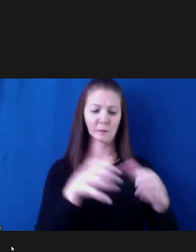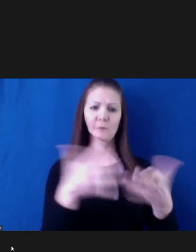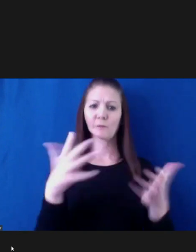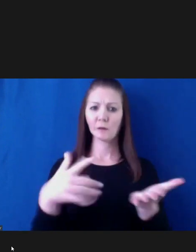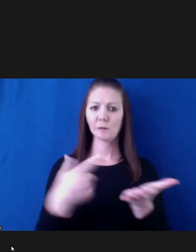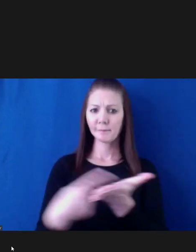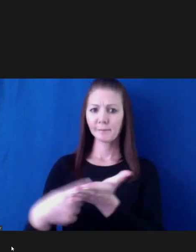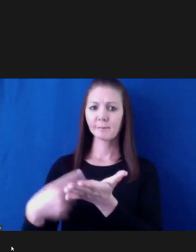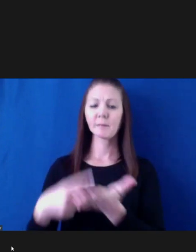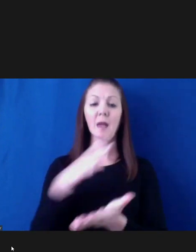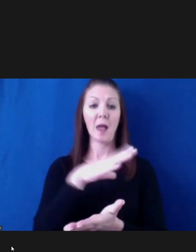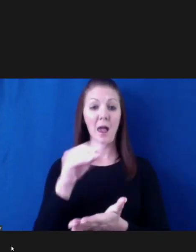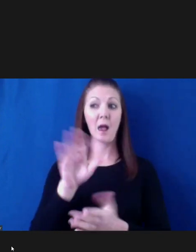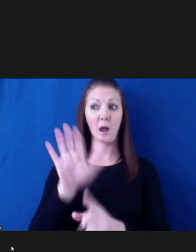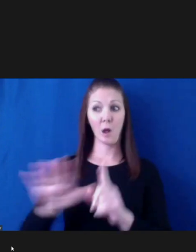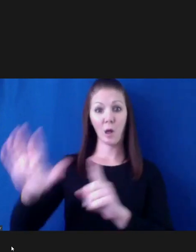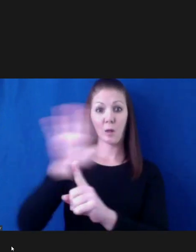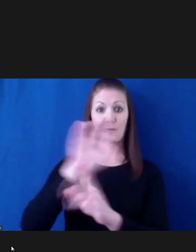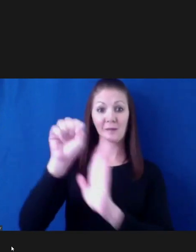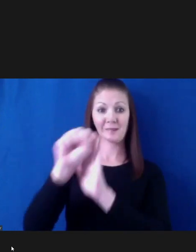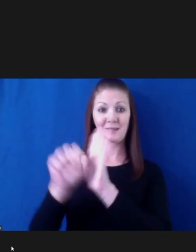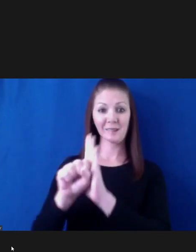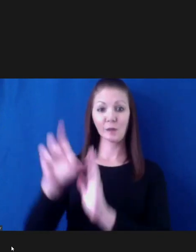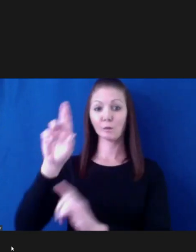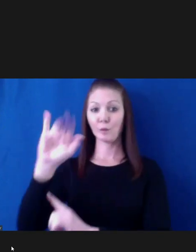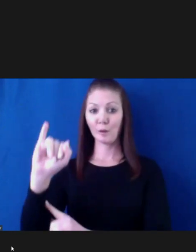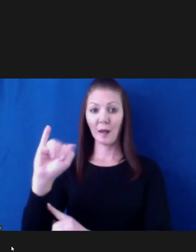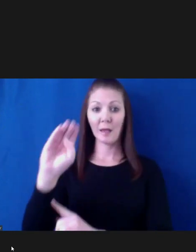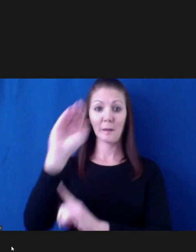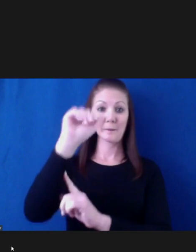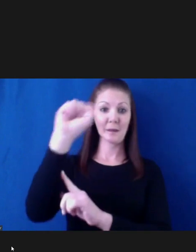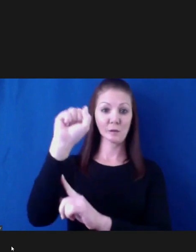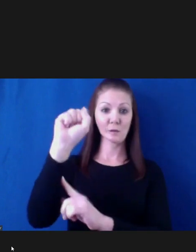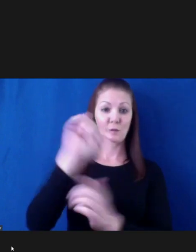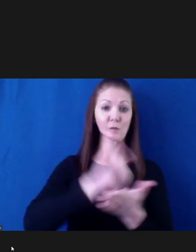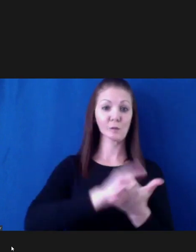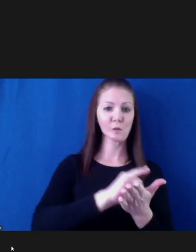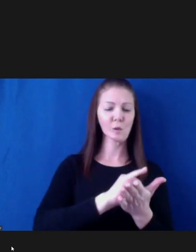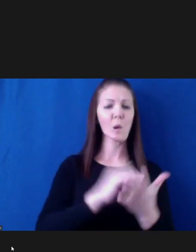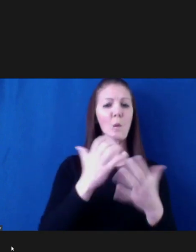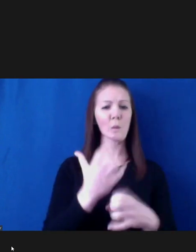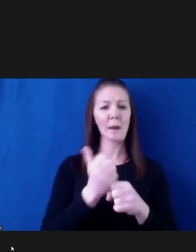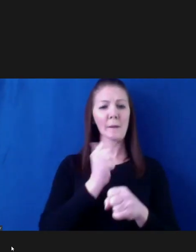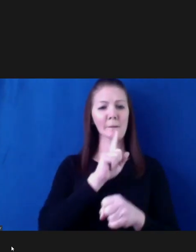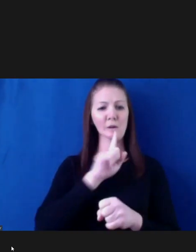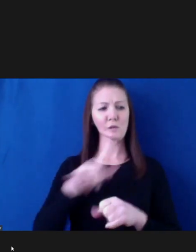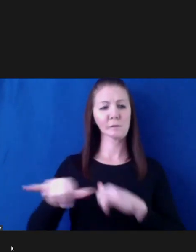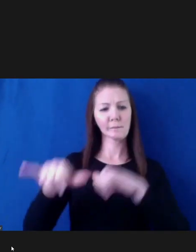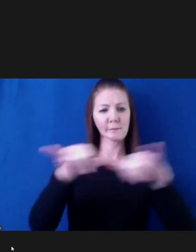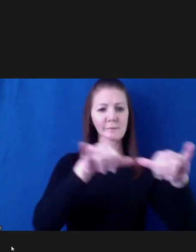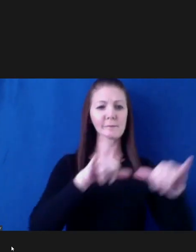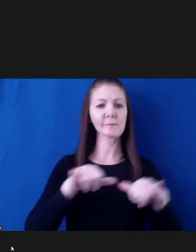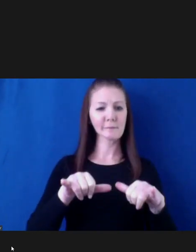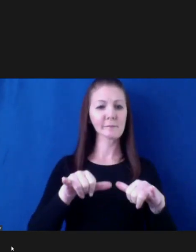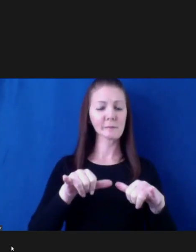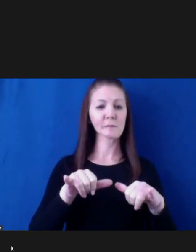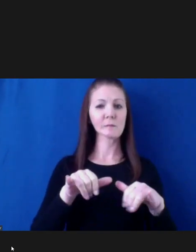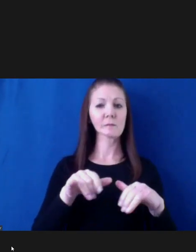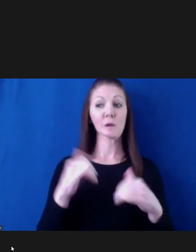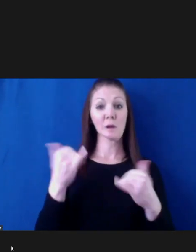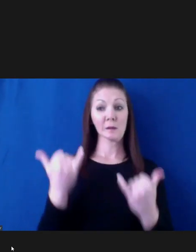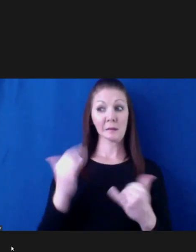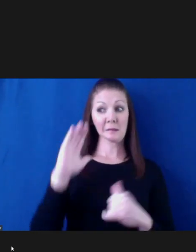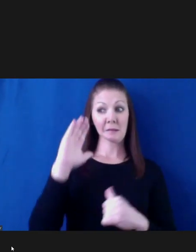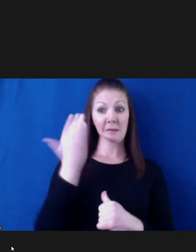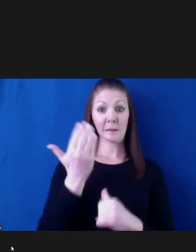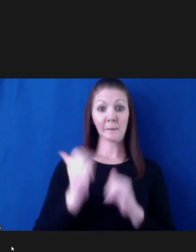in Rhode Island and Massachusetts and New York. Just some consistency there. To date, the overwhelming